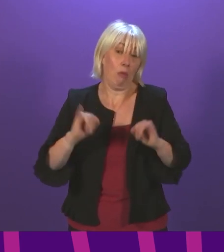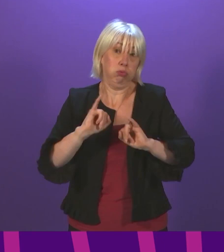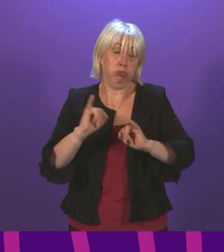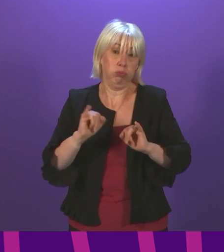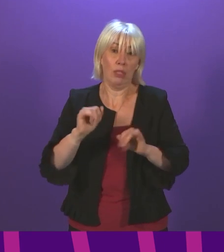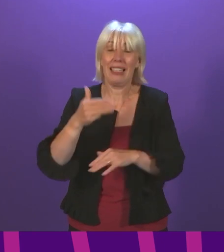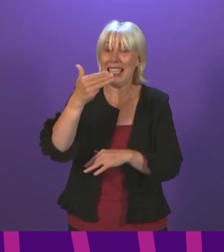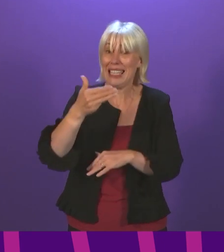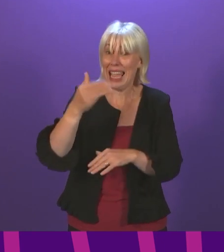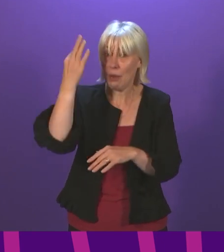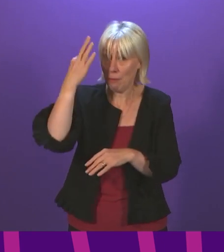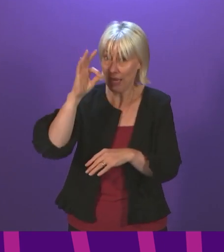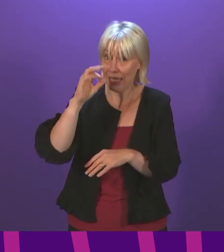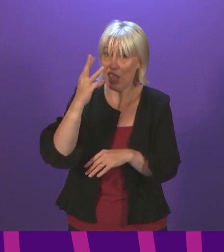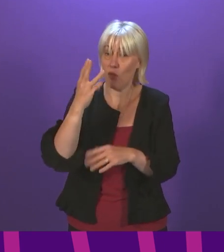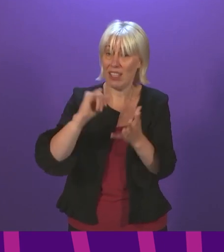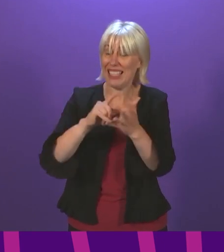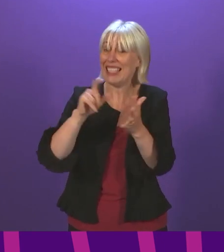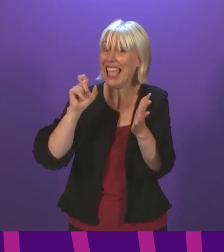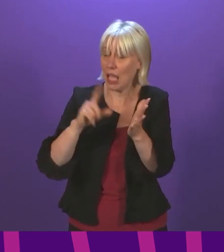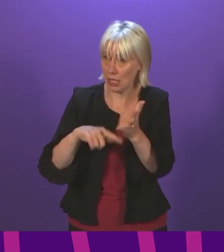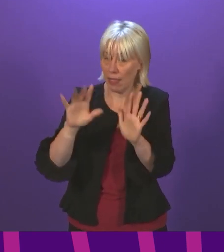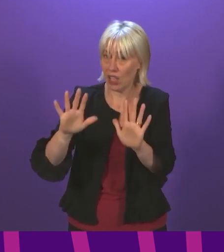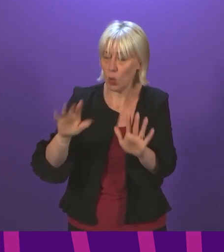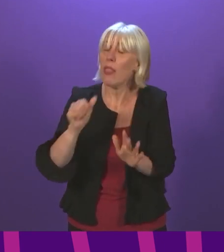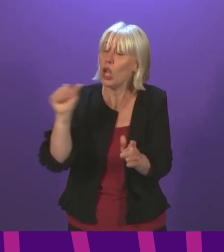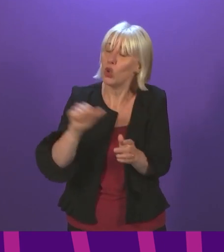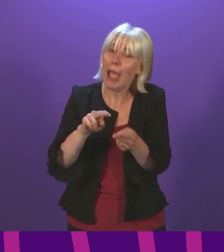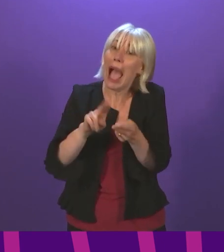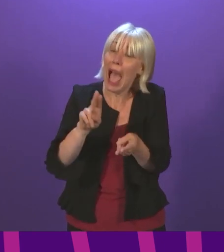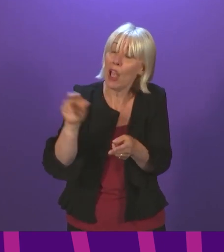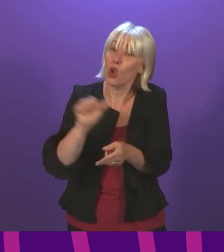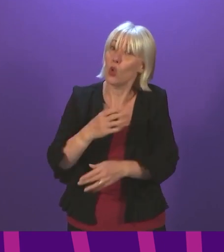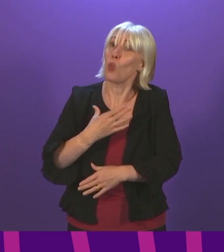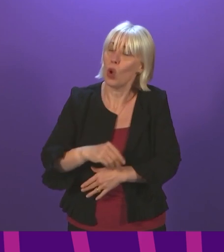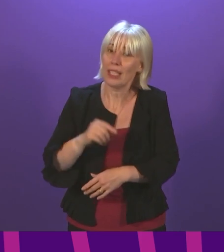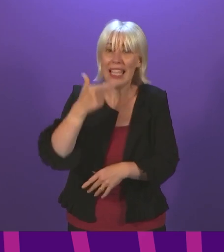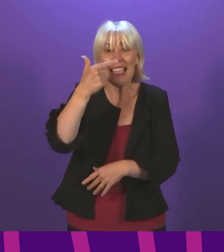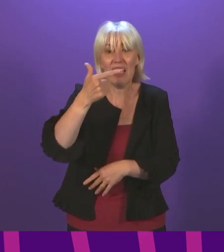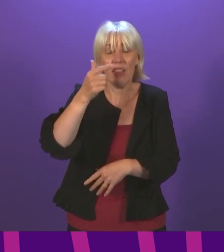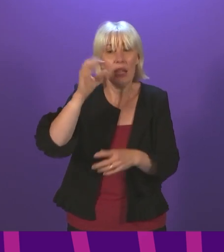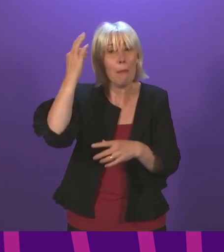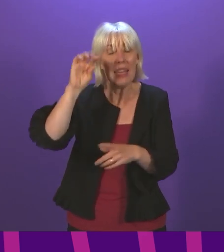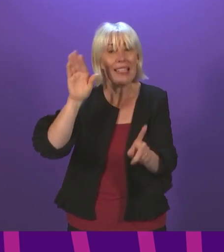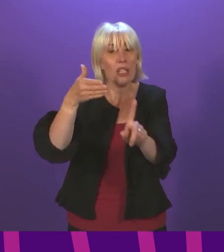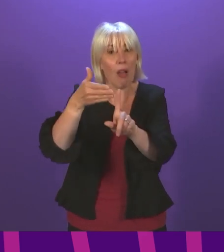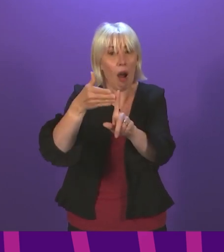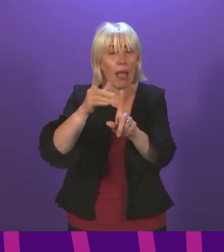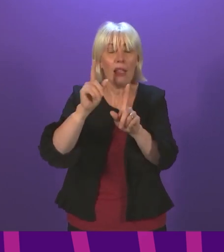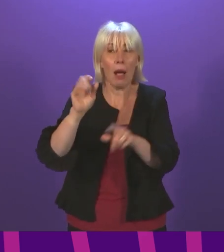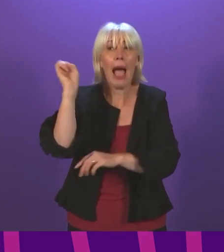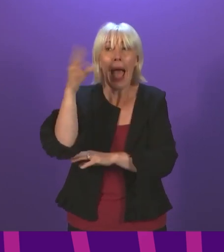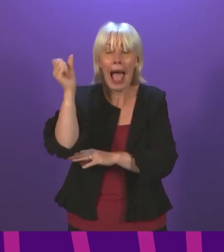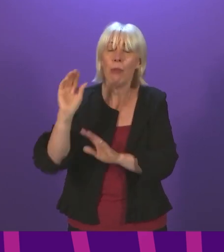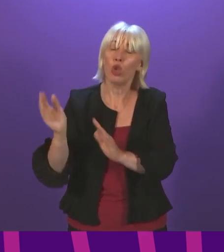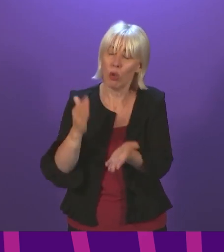that week was nine minutes and three seconds. Now, that's slightly higher than we want it to be. The target is seven minutes. So, the Ambulance